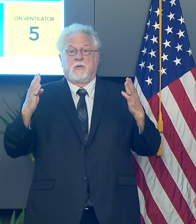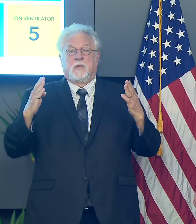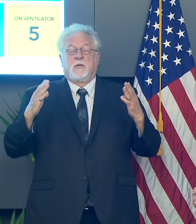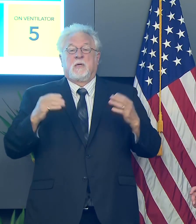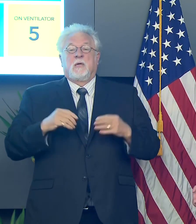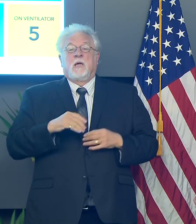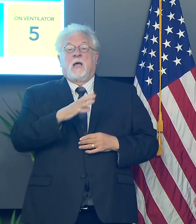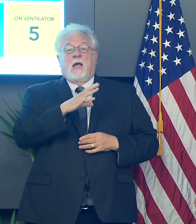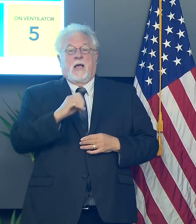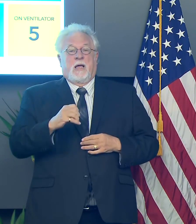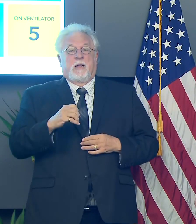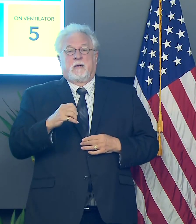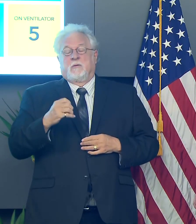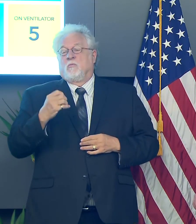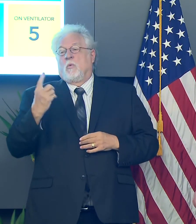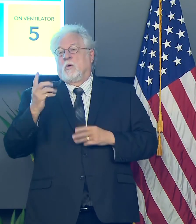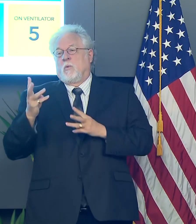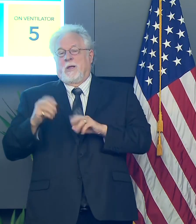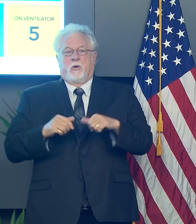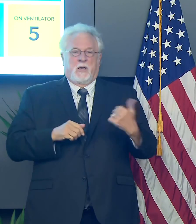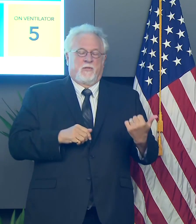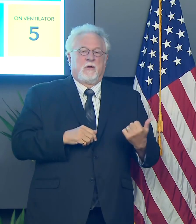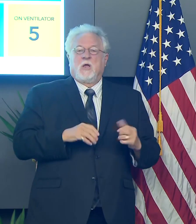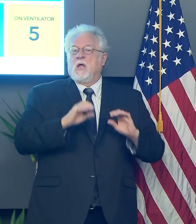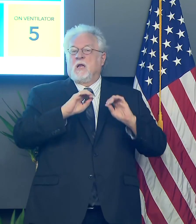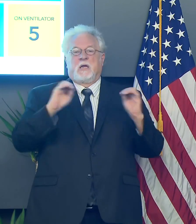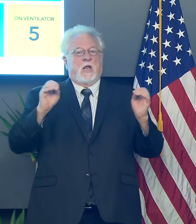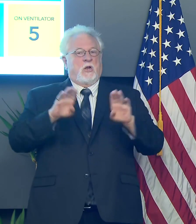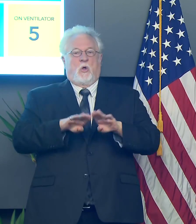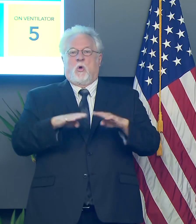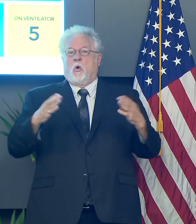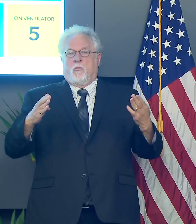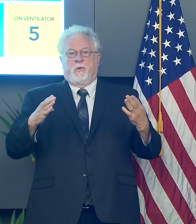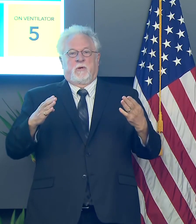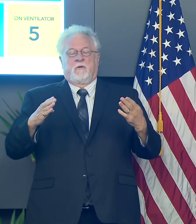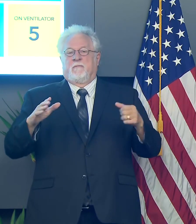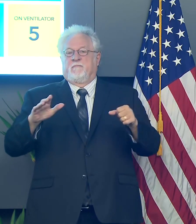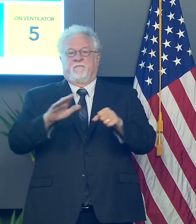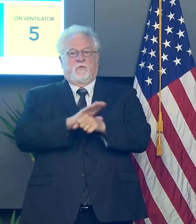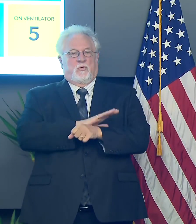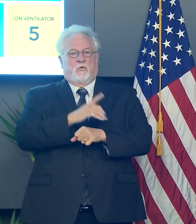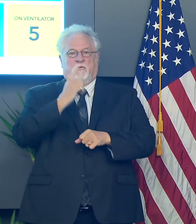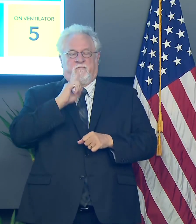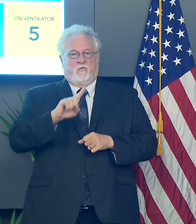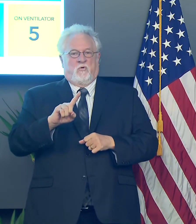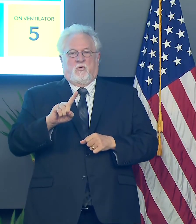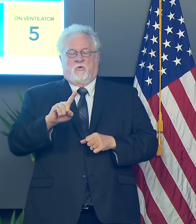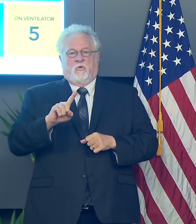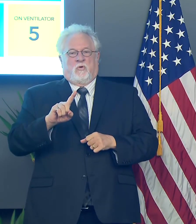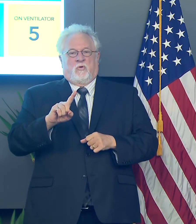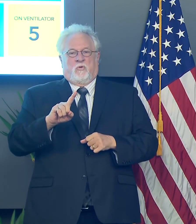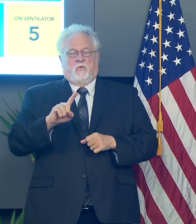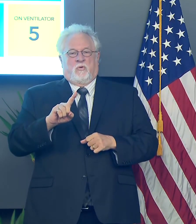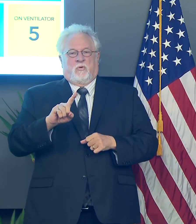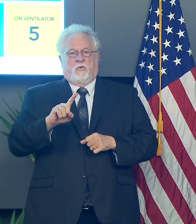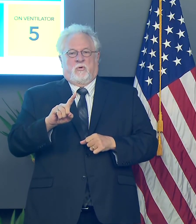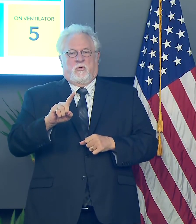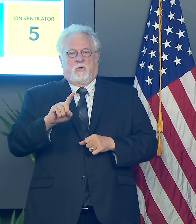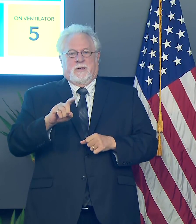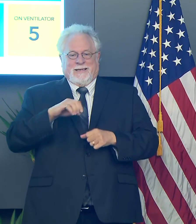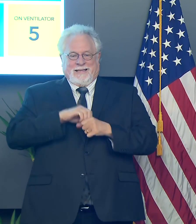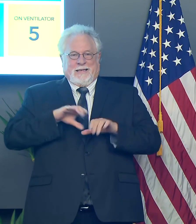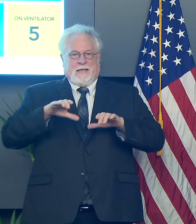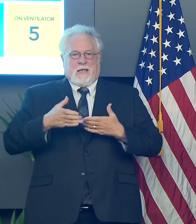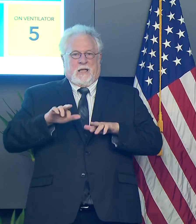in Louisiana in one fashion or another. None of them are open, uh, entirely for, um, education